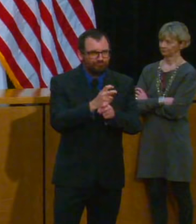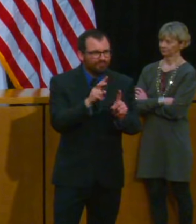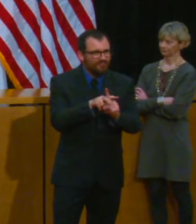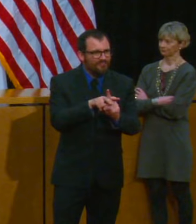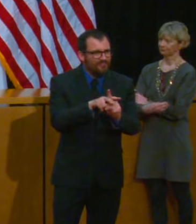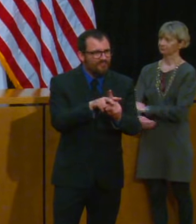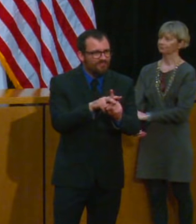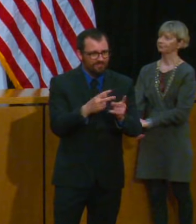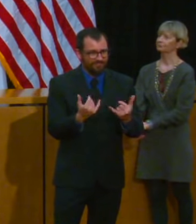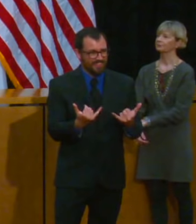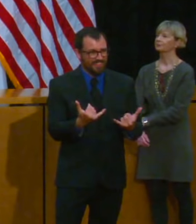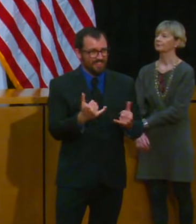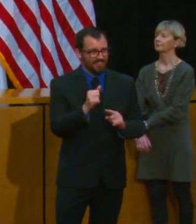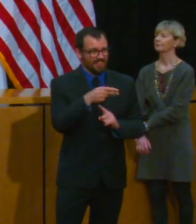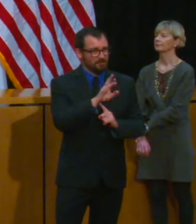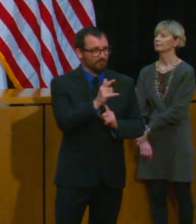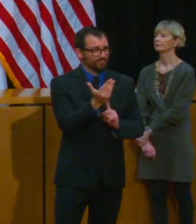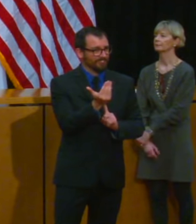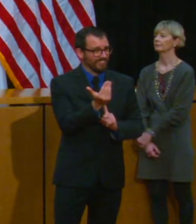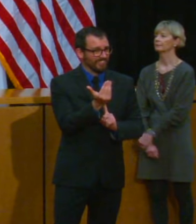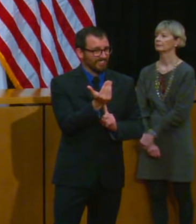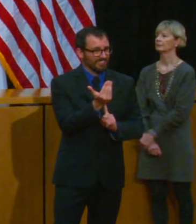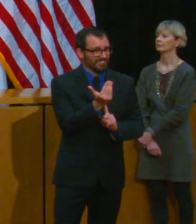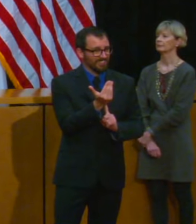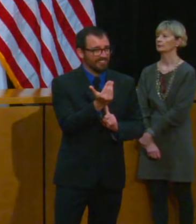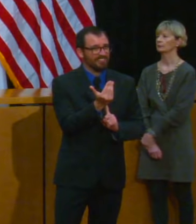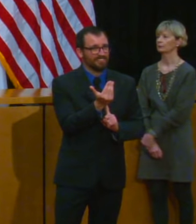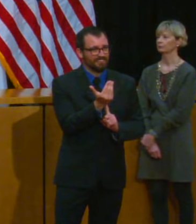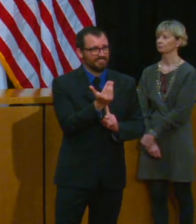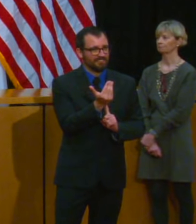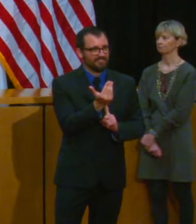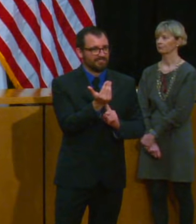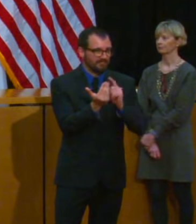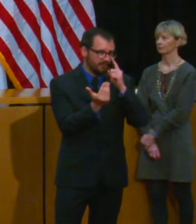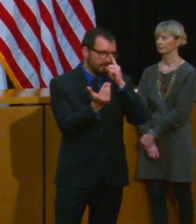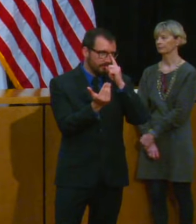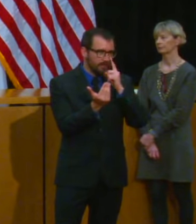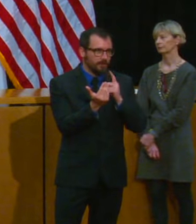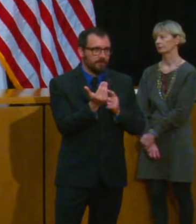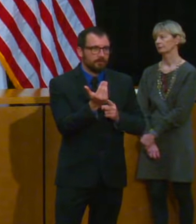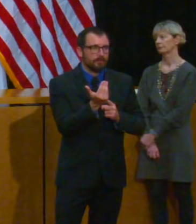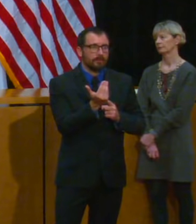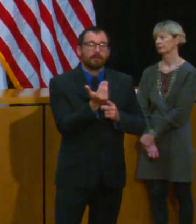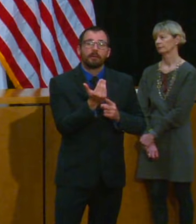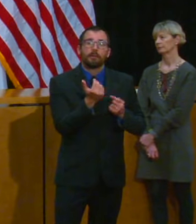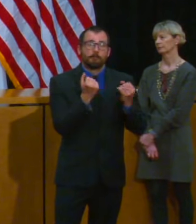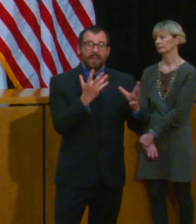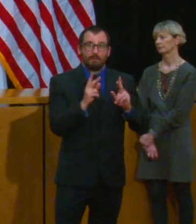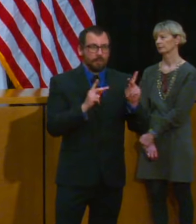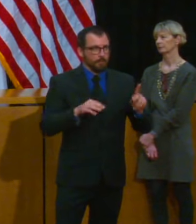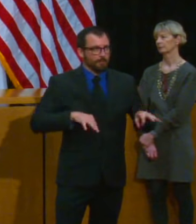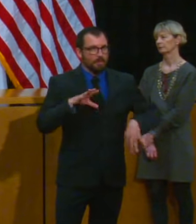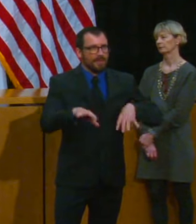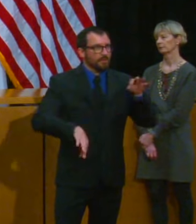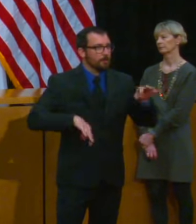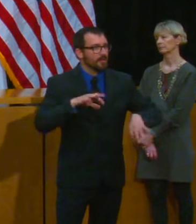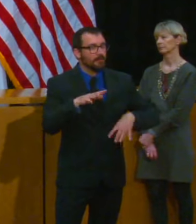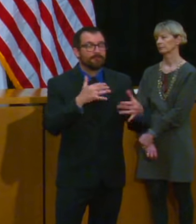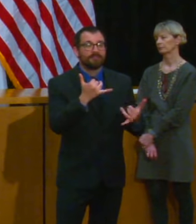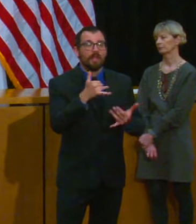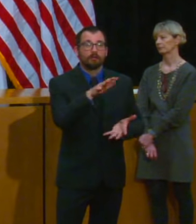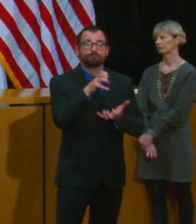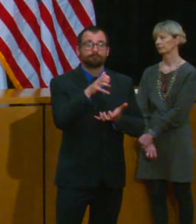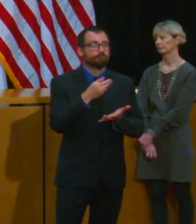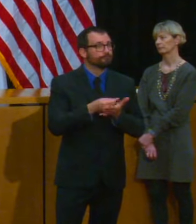surprisingly, more people are paying at that point than getting refunds I mean a lot of the refunds come in and go out the door in January and February because people